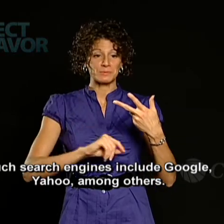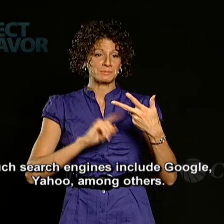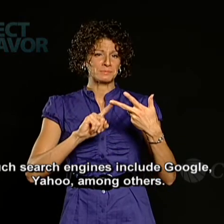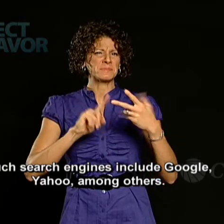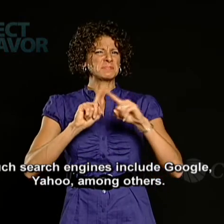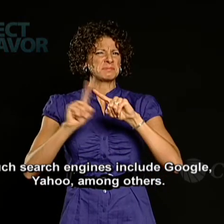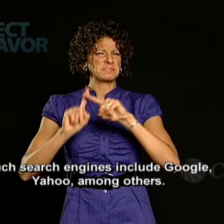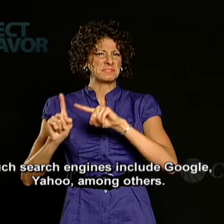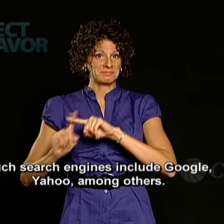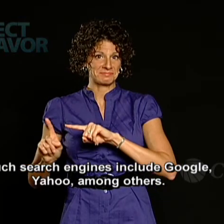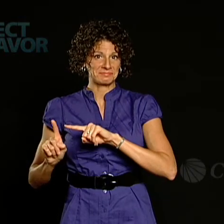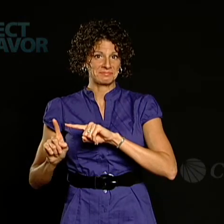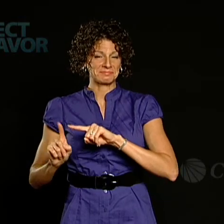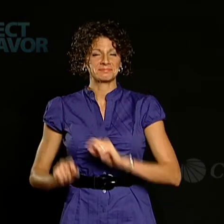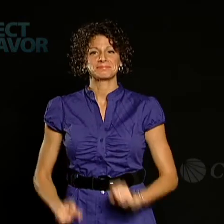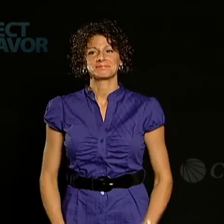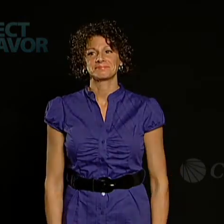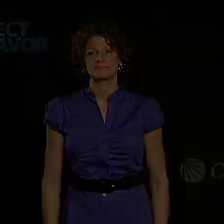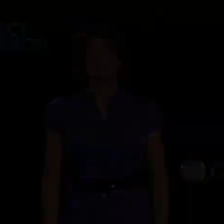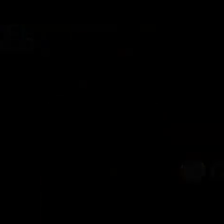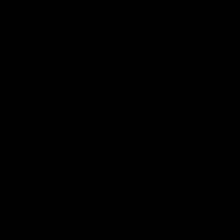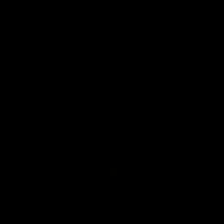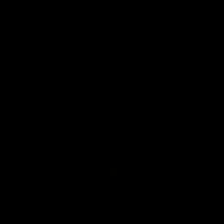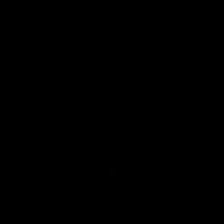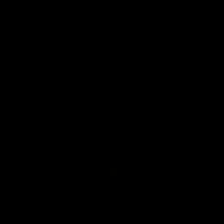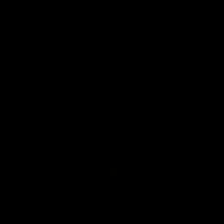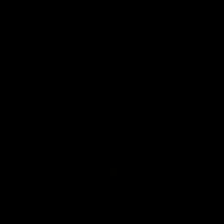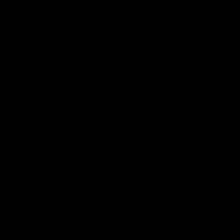from you will a WP français. That's to alone This looks interest I You